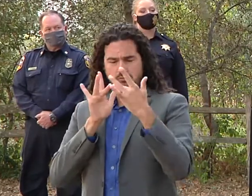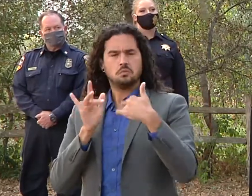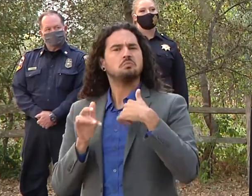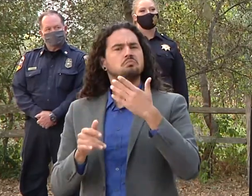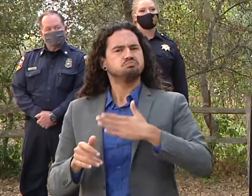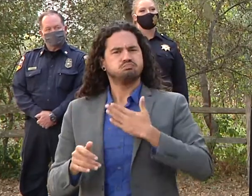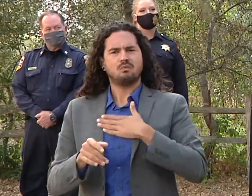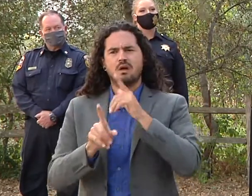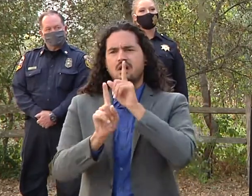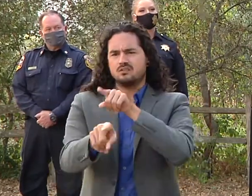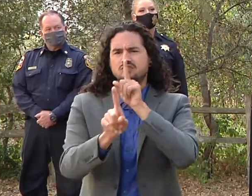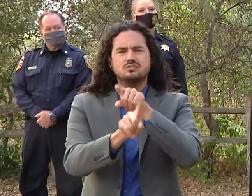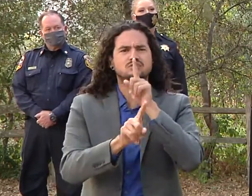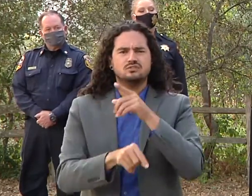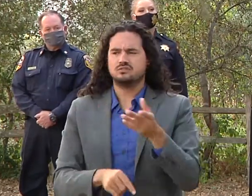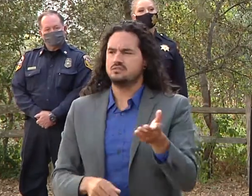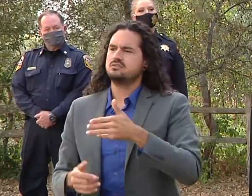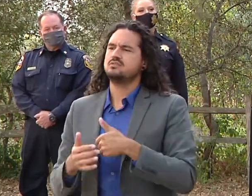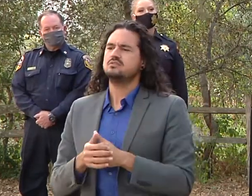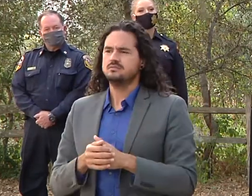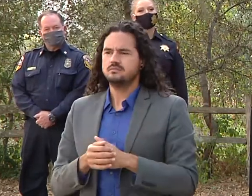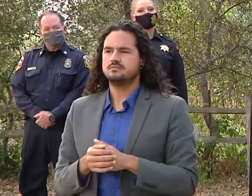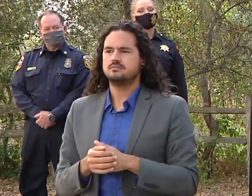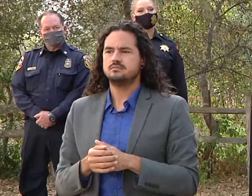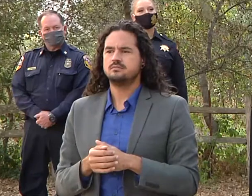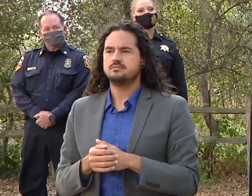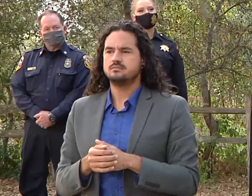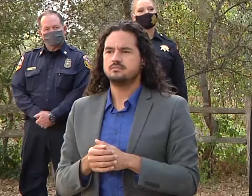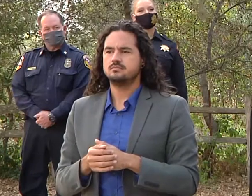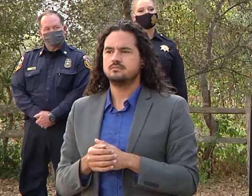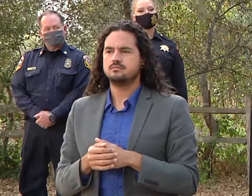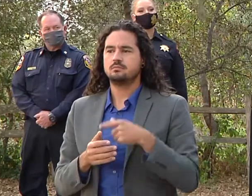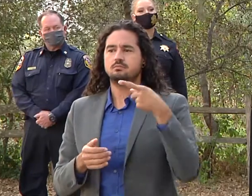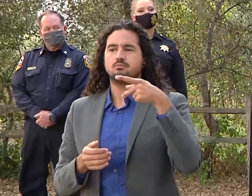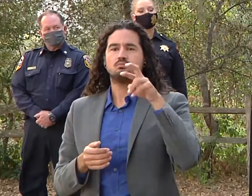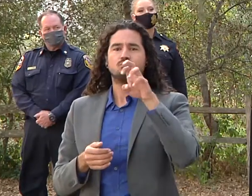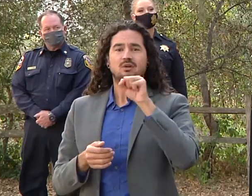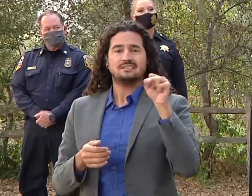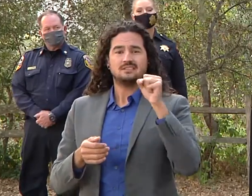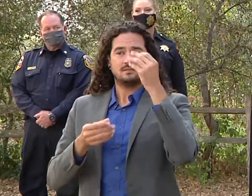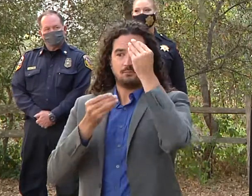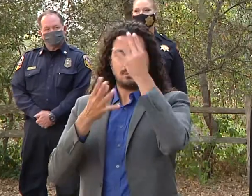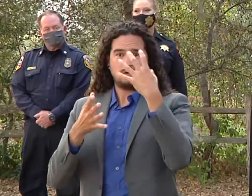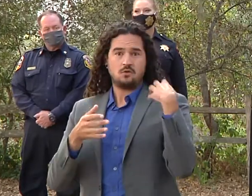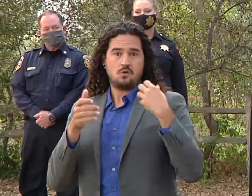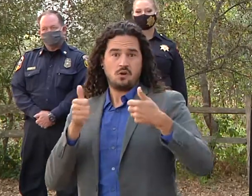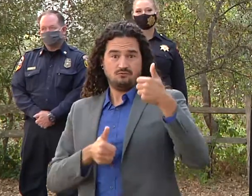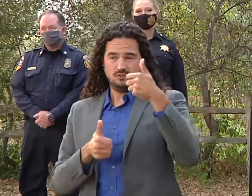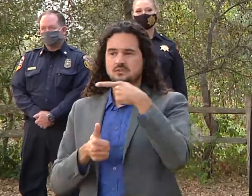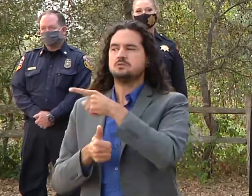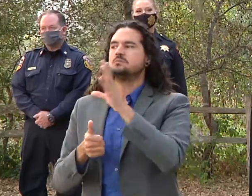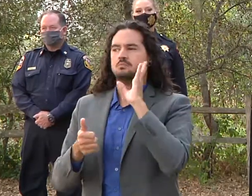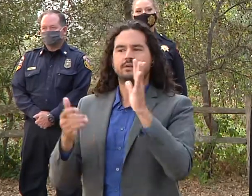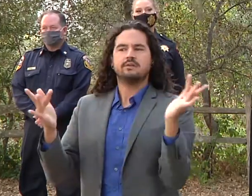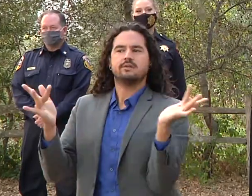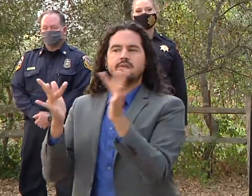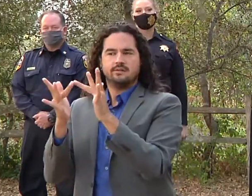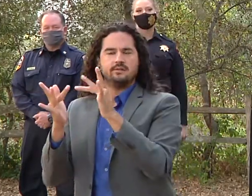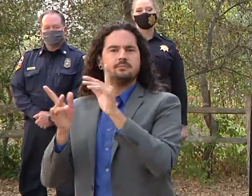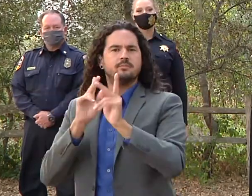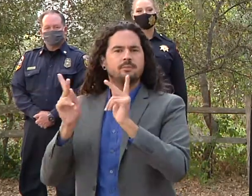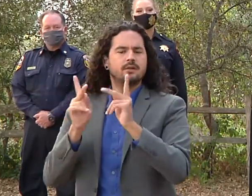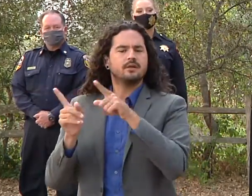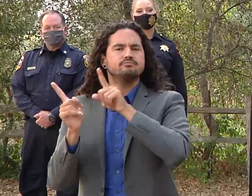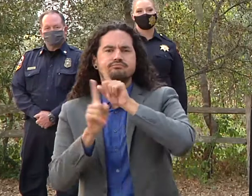we've even our press information officer has reached out to people as they've posted comments about certain things so we want to hear from you and we want to